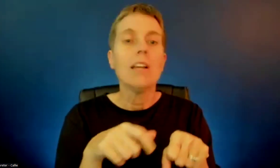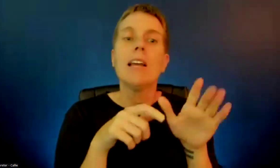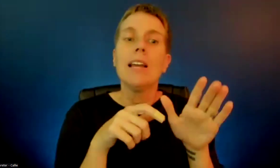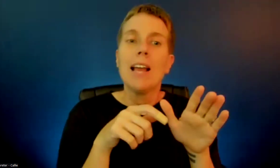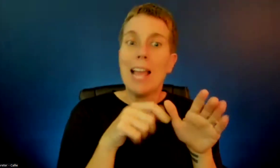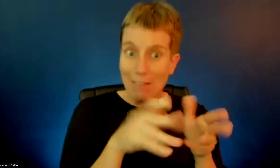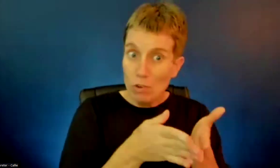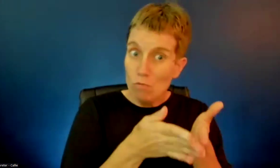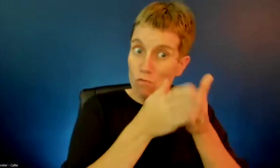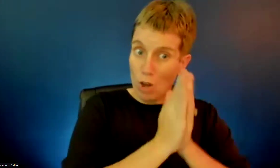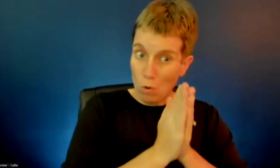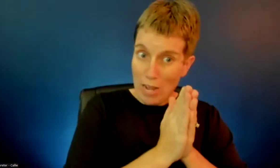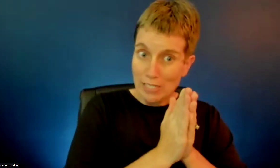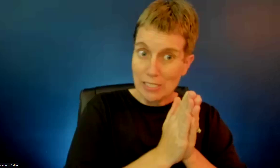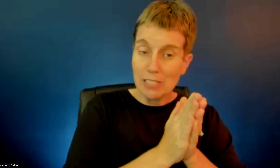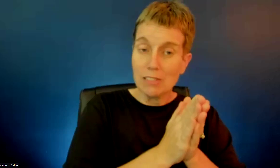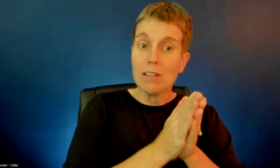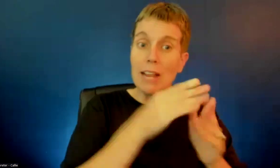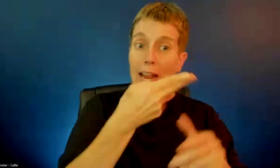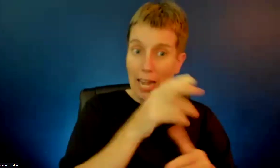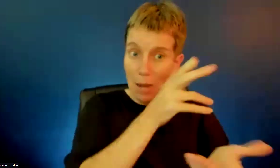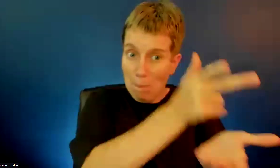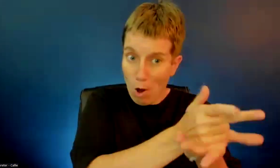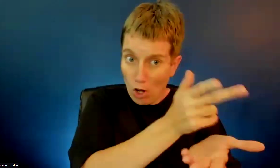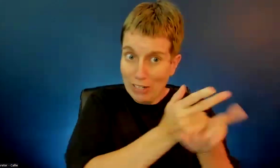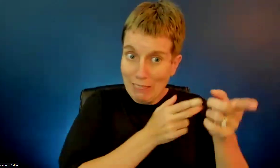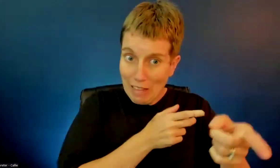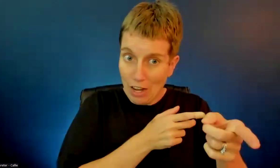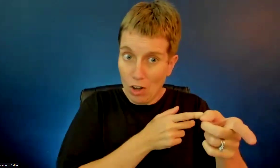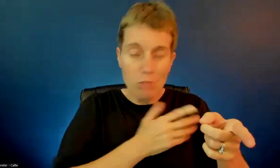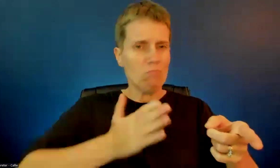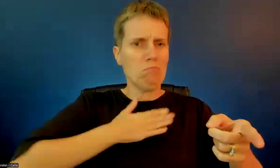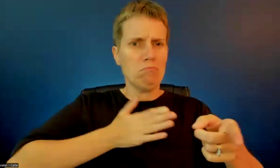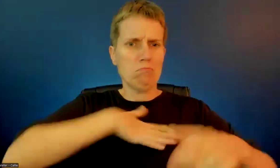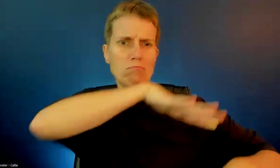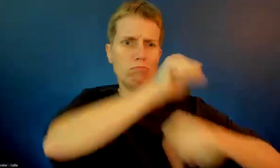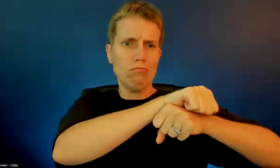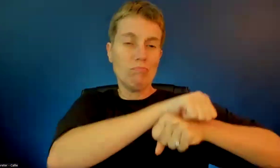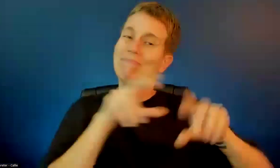an on-street parking space in the city of Charleston, they are frequently